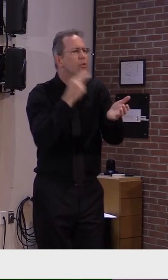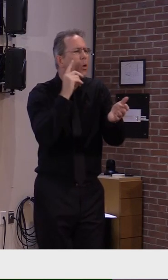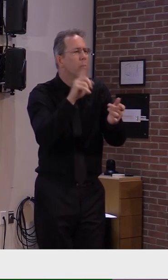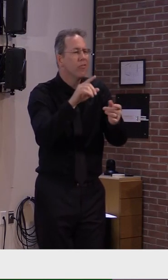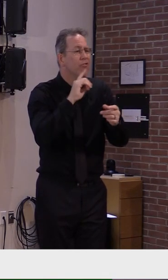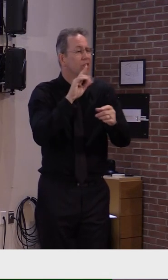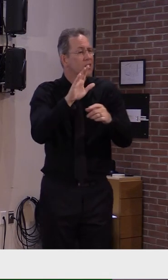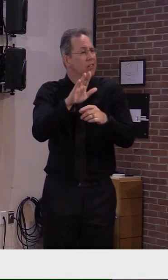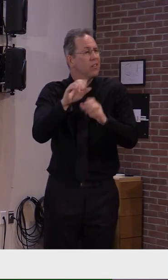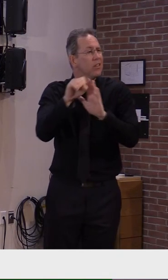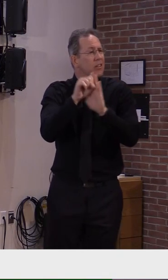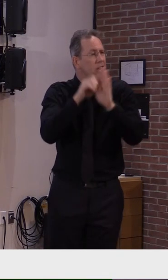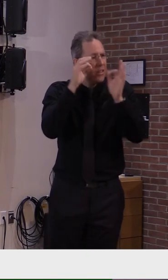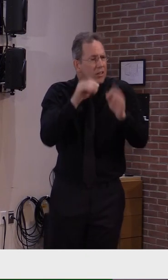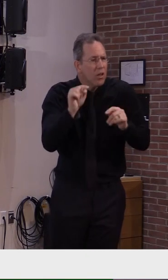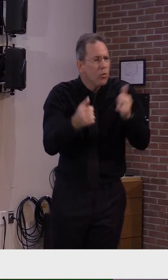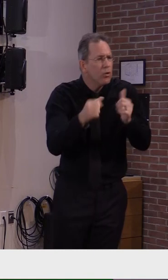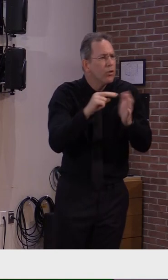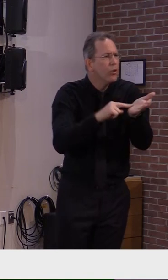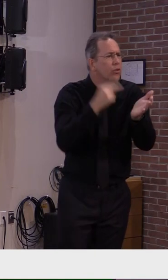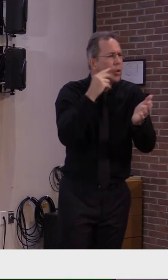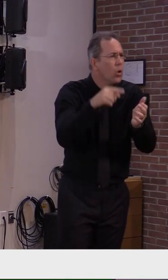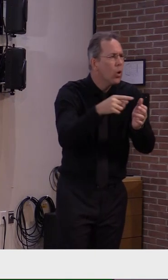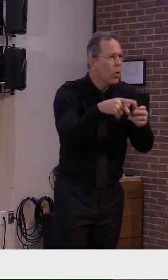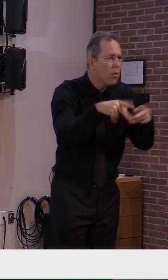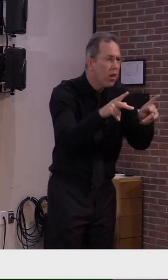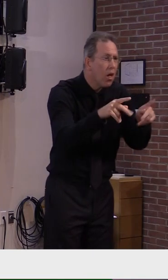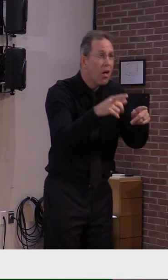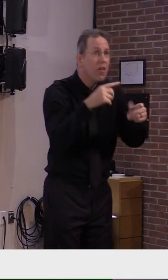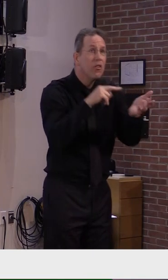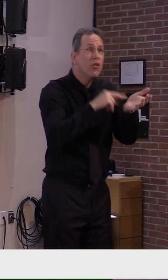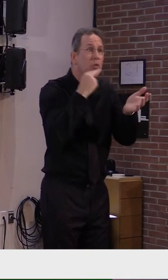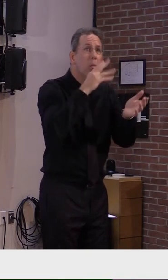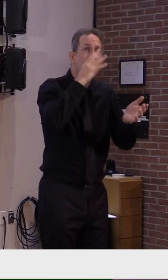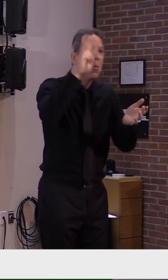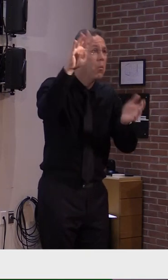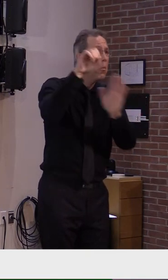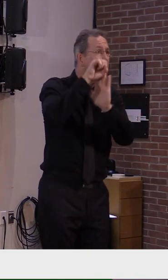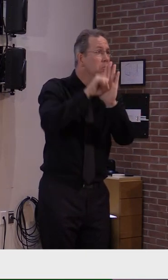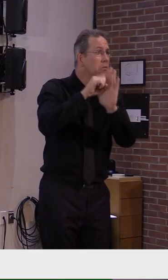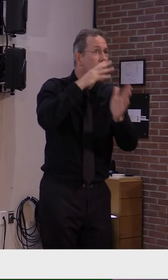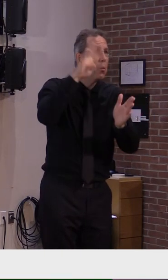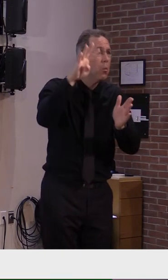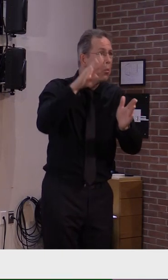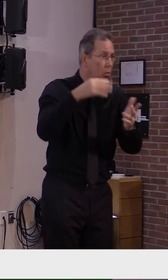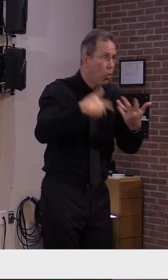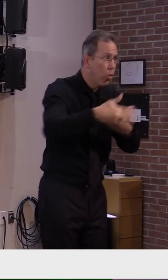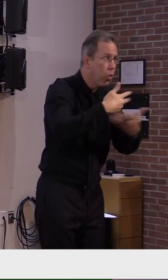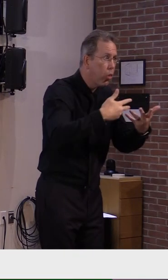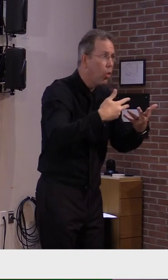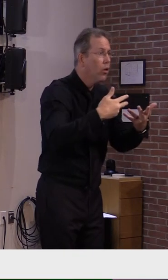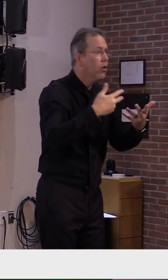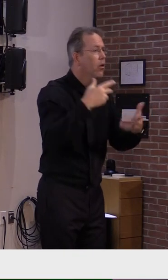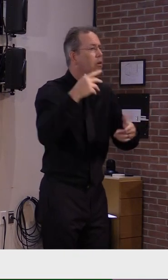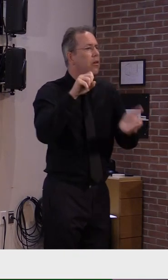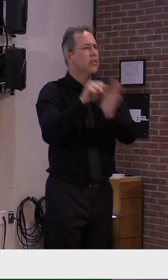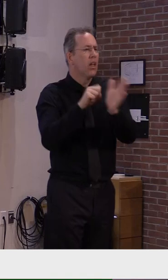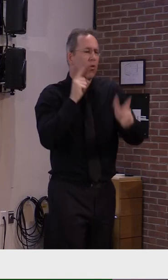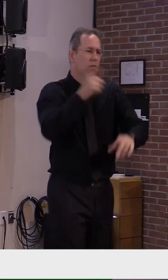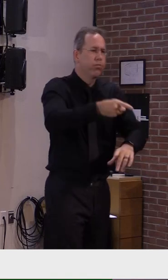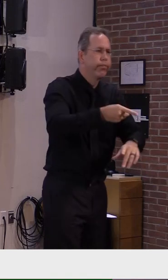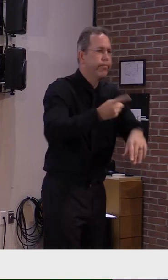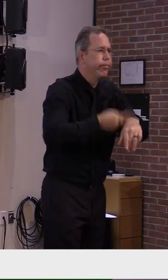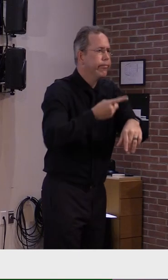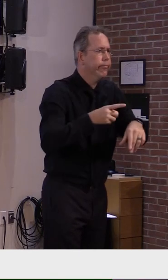can discontinue Medicaid and Medicare payments that pay for the patient's care.